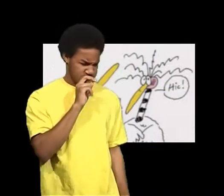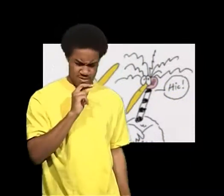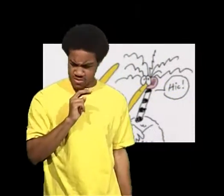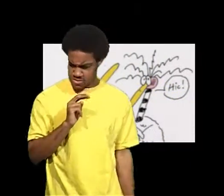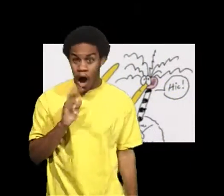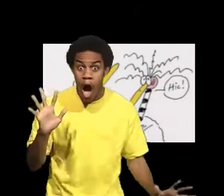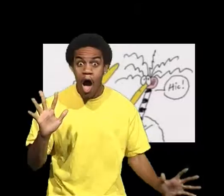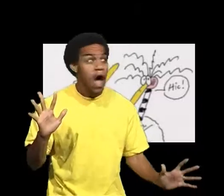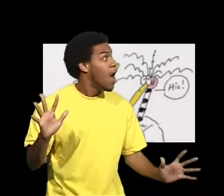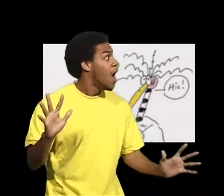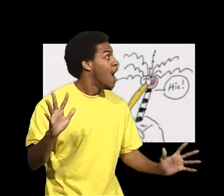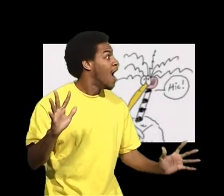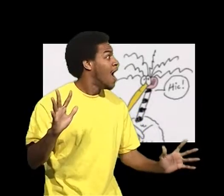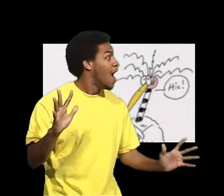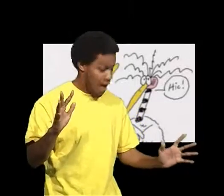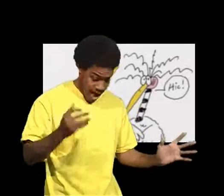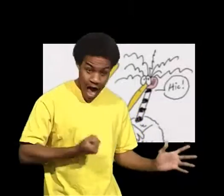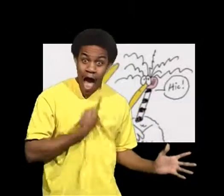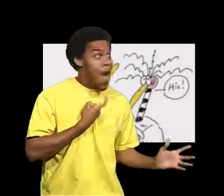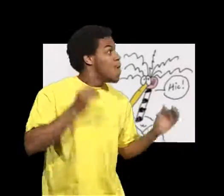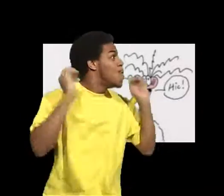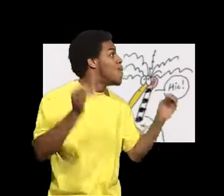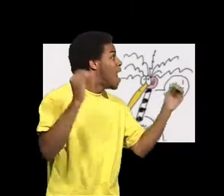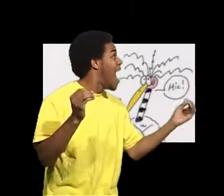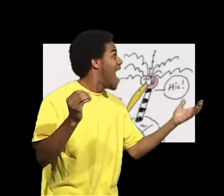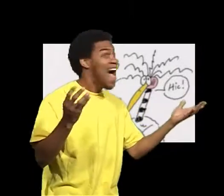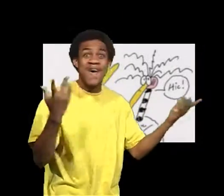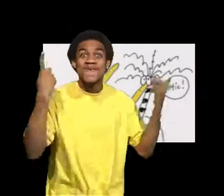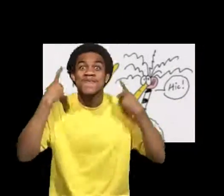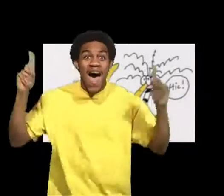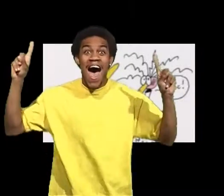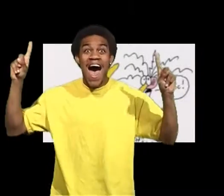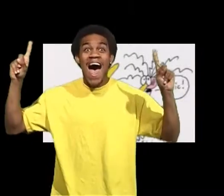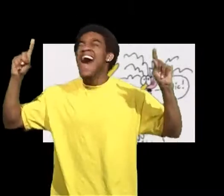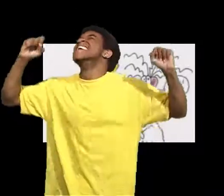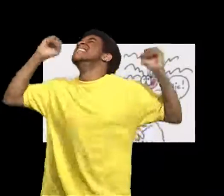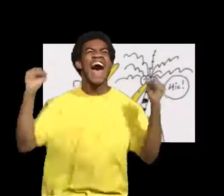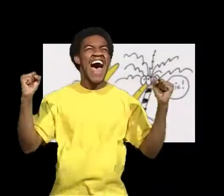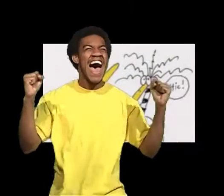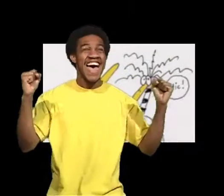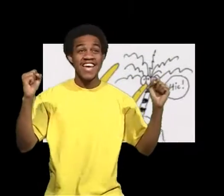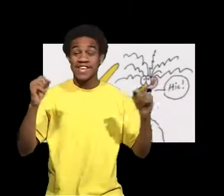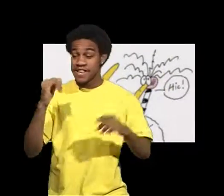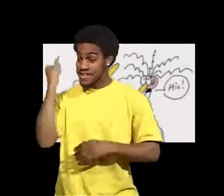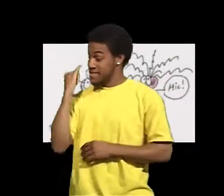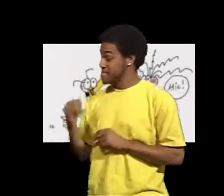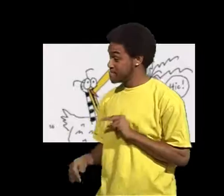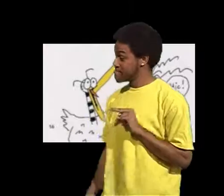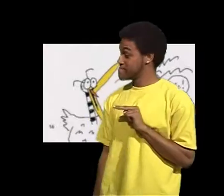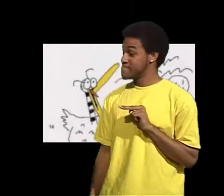Sebastian was a little puzzled. But his hiccups were gone. Finally his hiccups were gone.